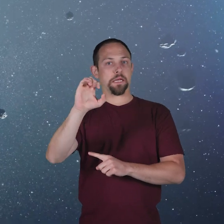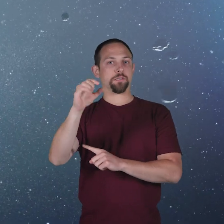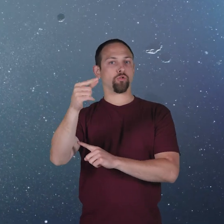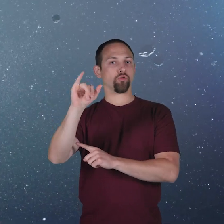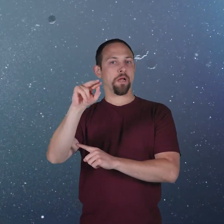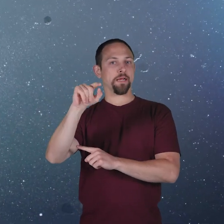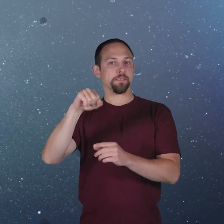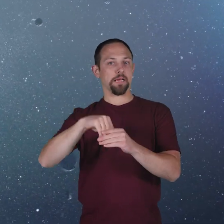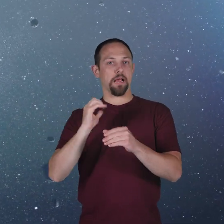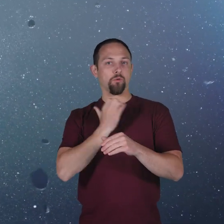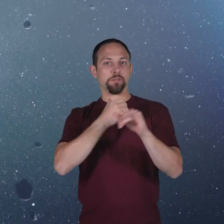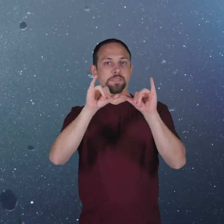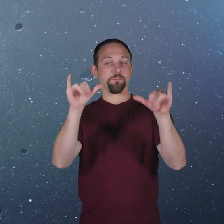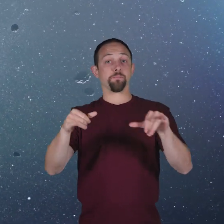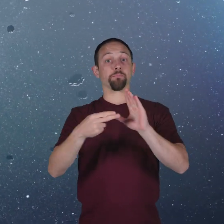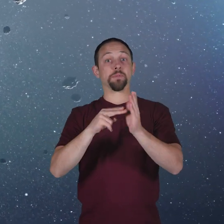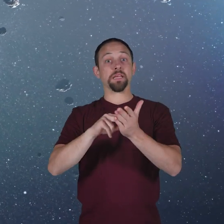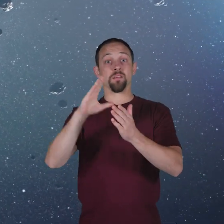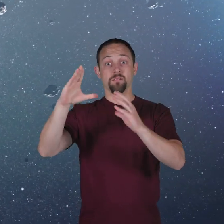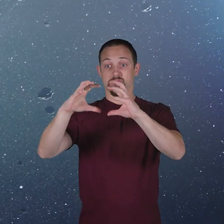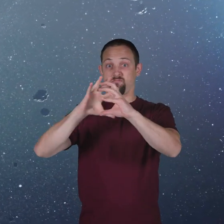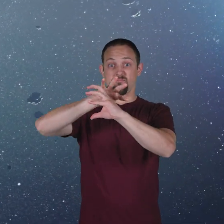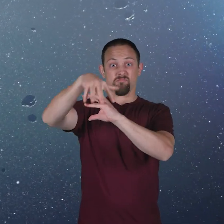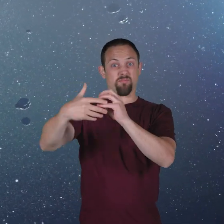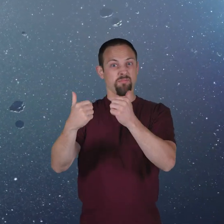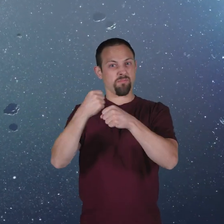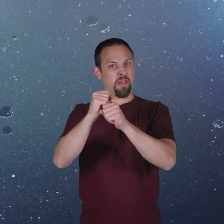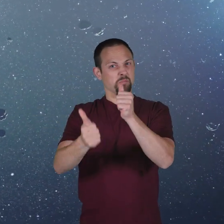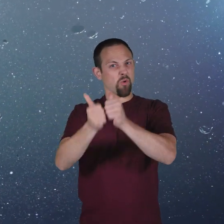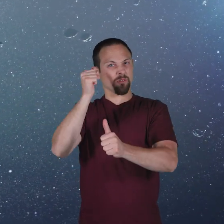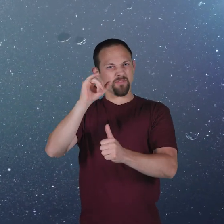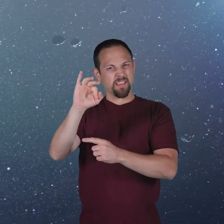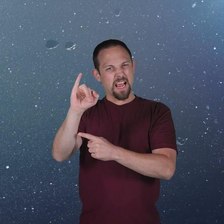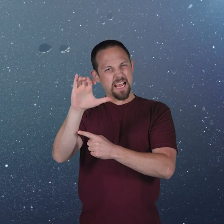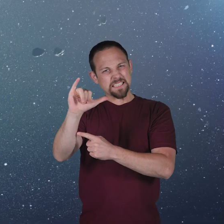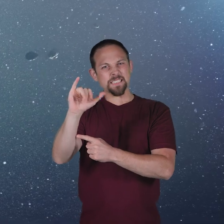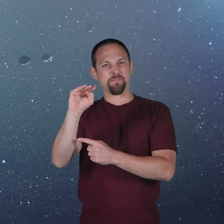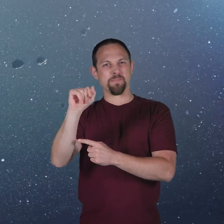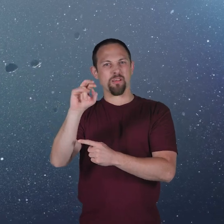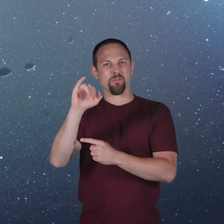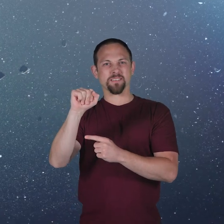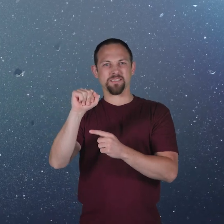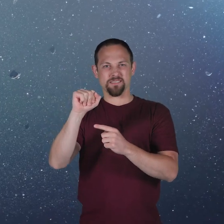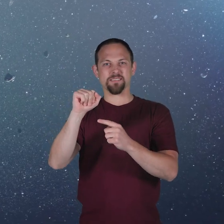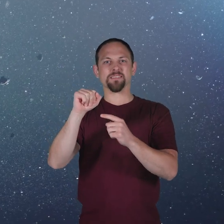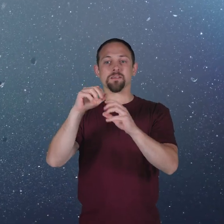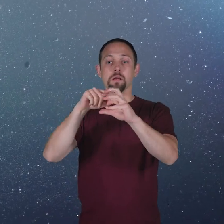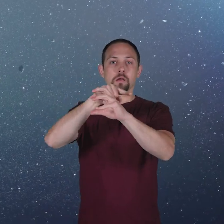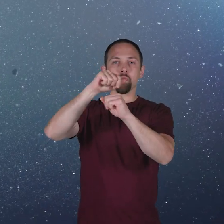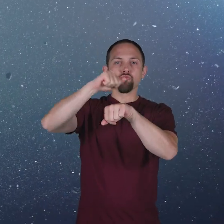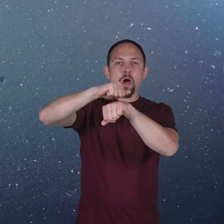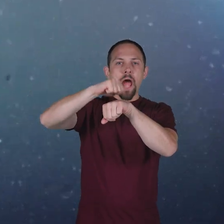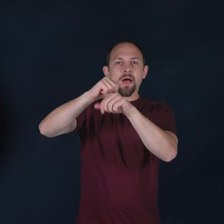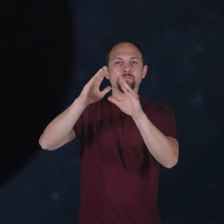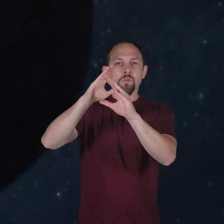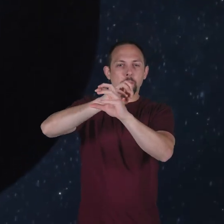system, which means that most of its mass is made of icy materials above a small rocky core. Its